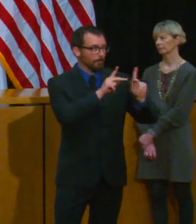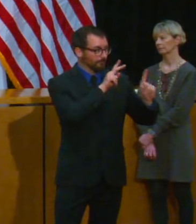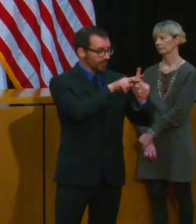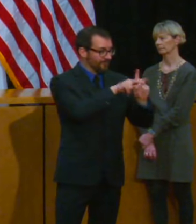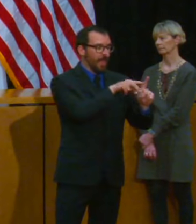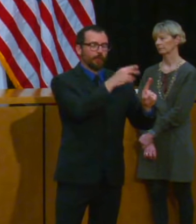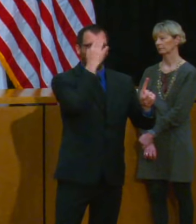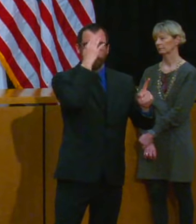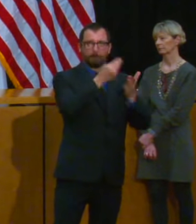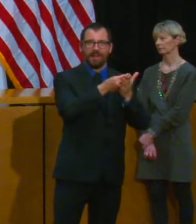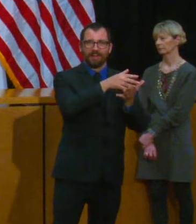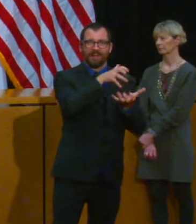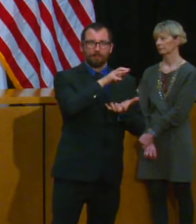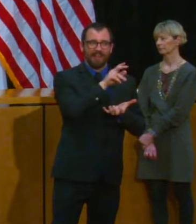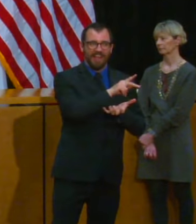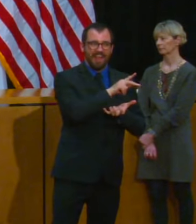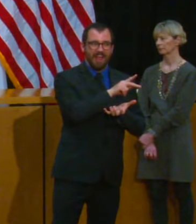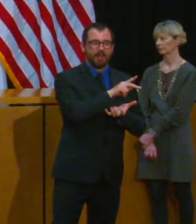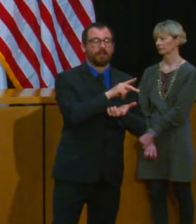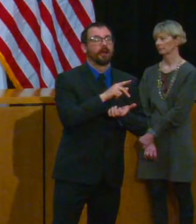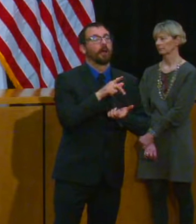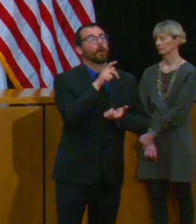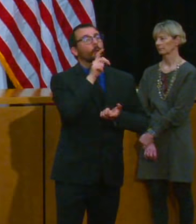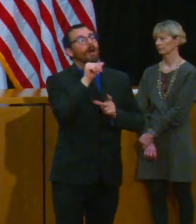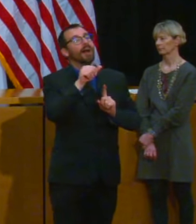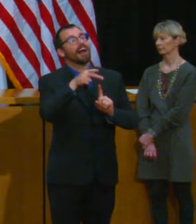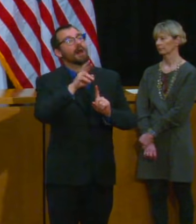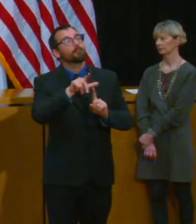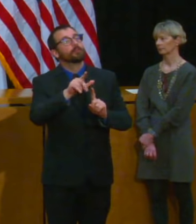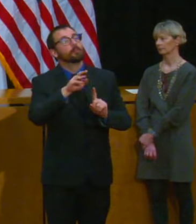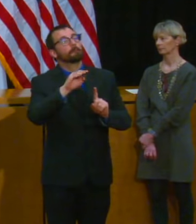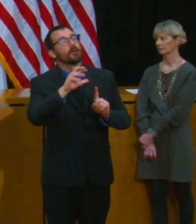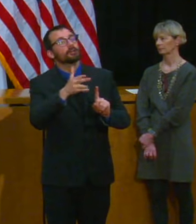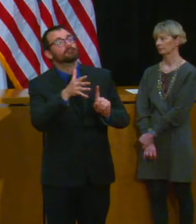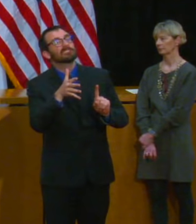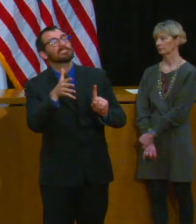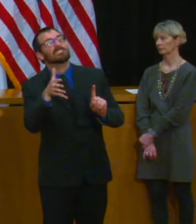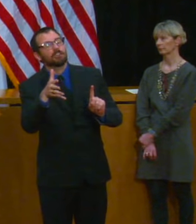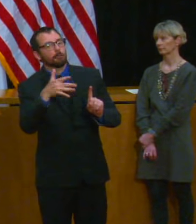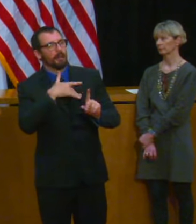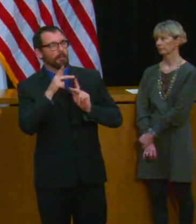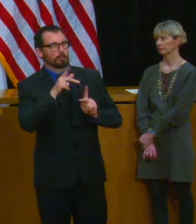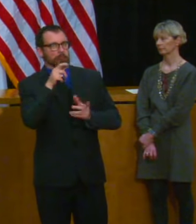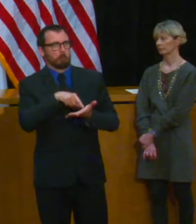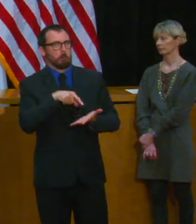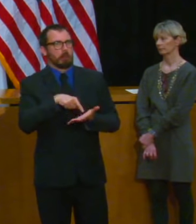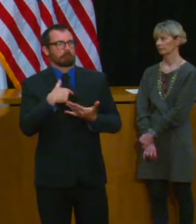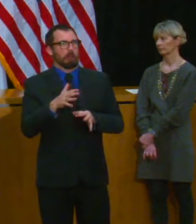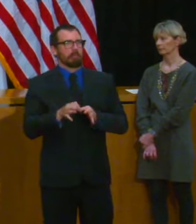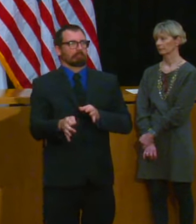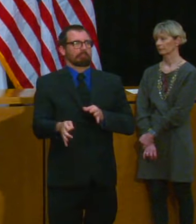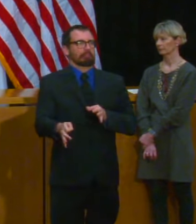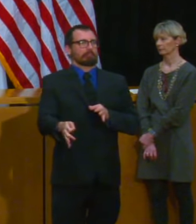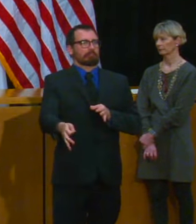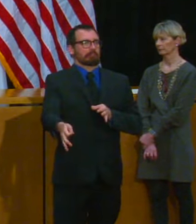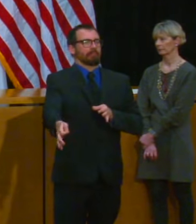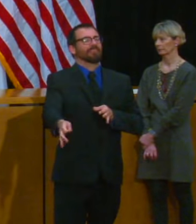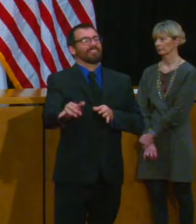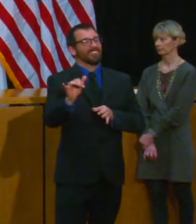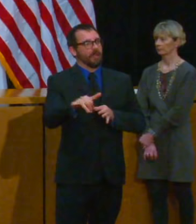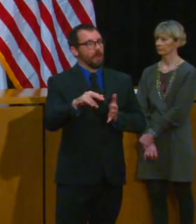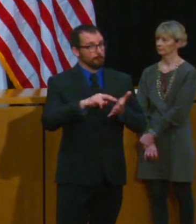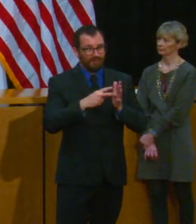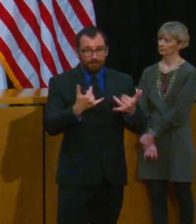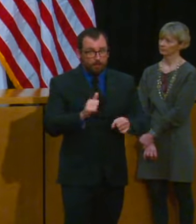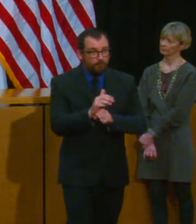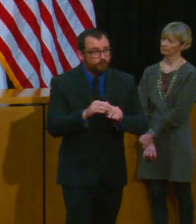I, we talked about trying to get this thing done by May 1st because that would be a good symbol and a good signal to send To the rating agencies